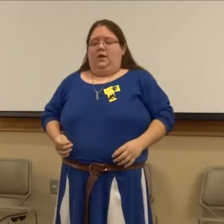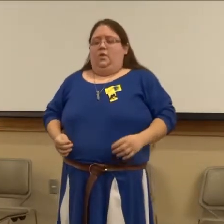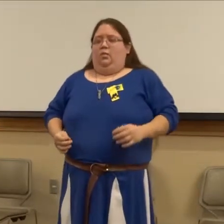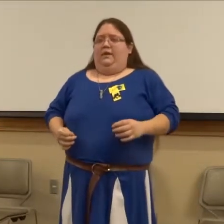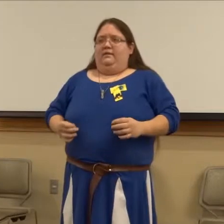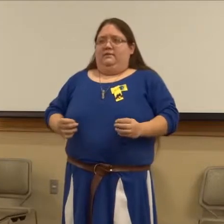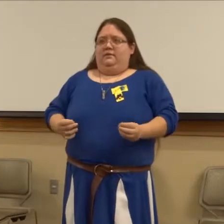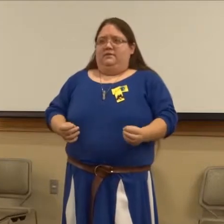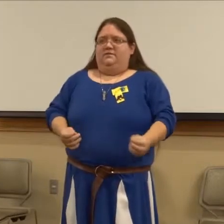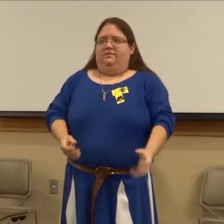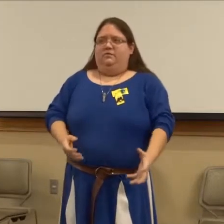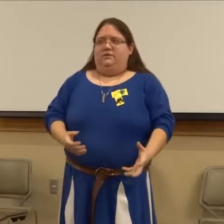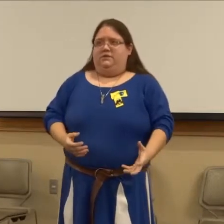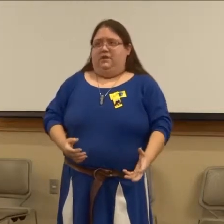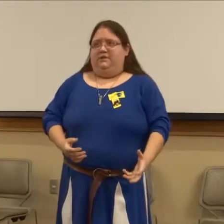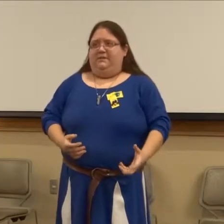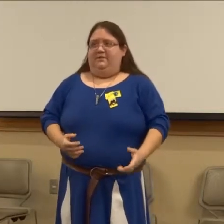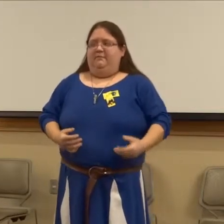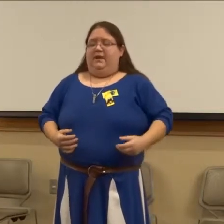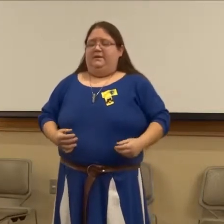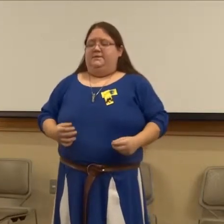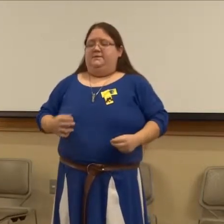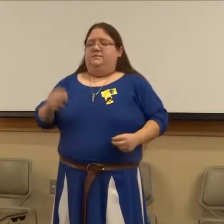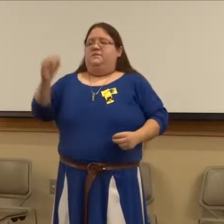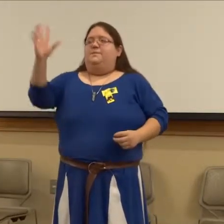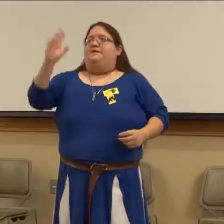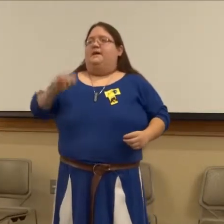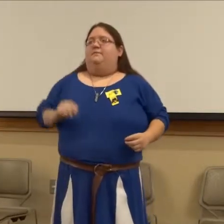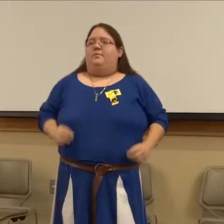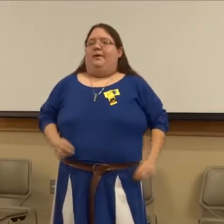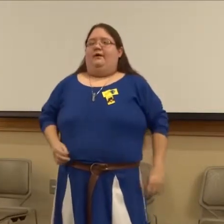when this foolish husband of Maka speaks up from the back.